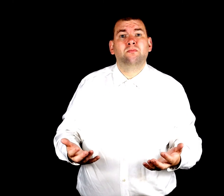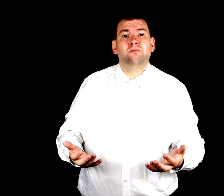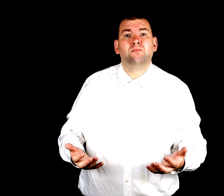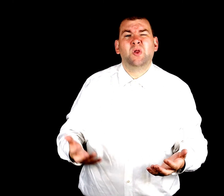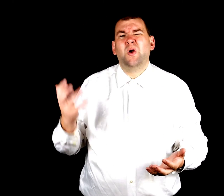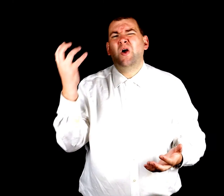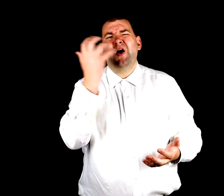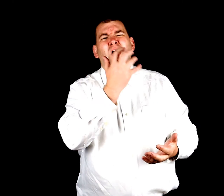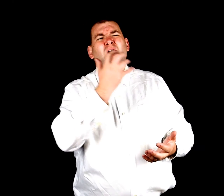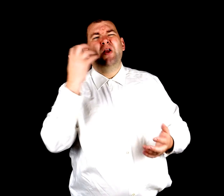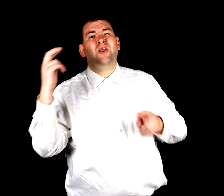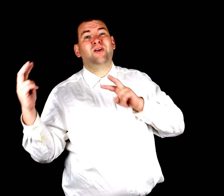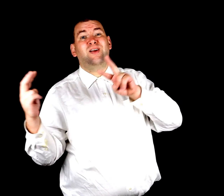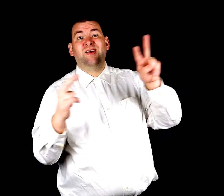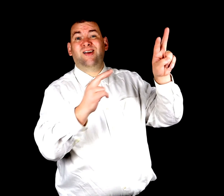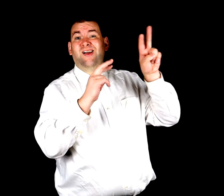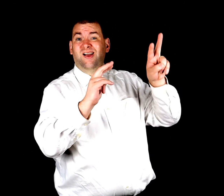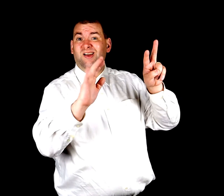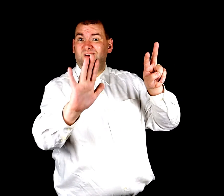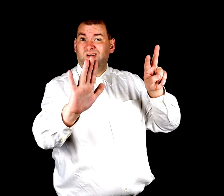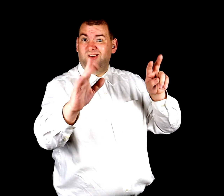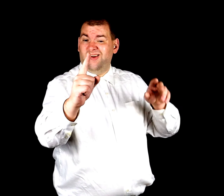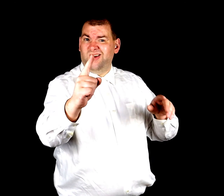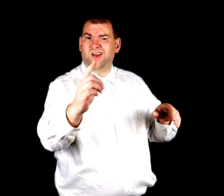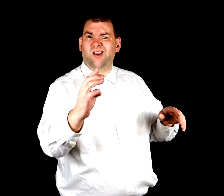Come, take a look at your God